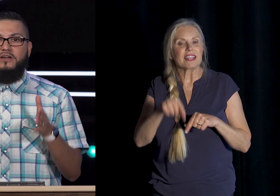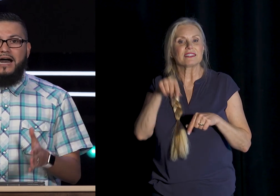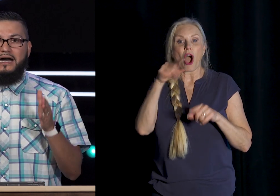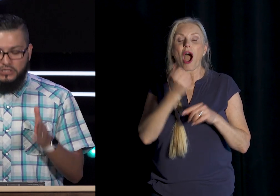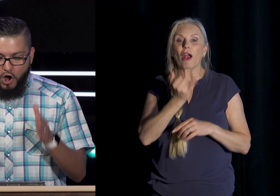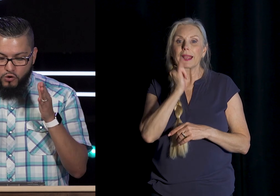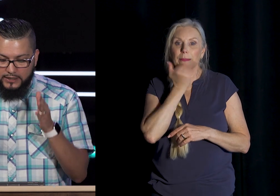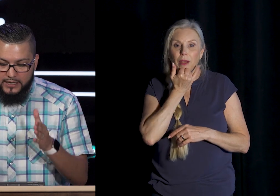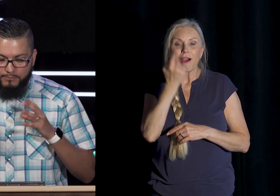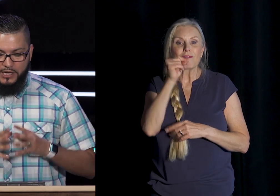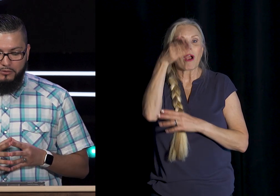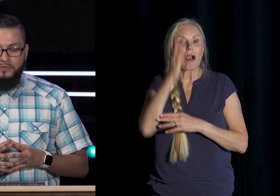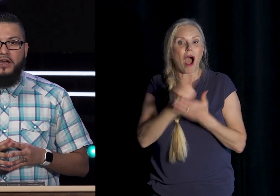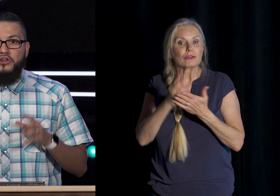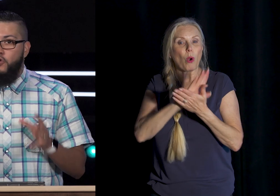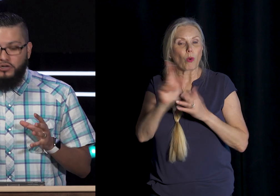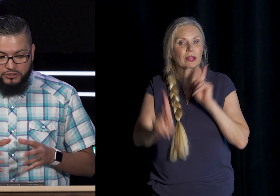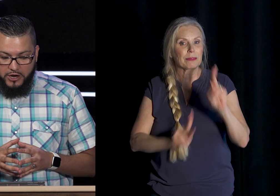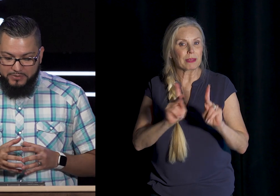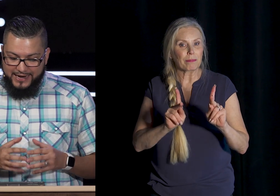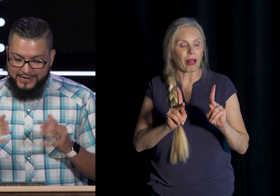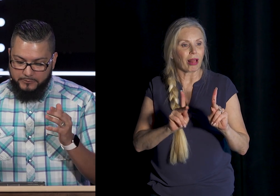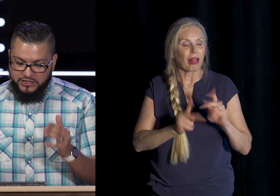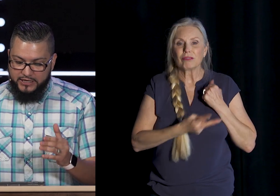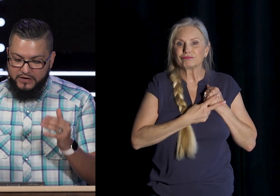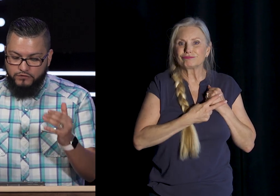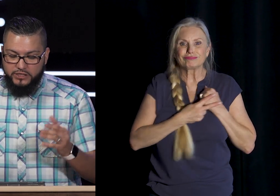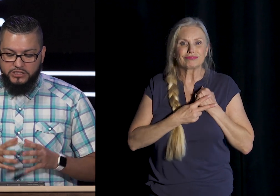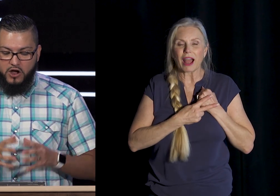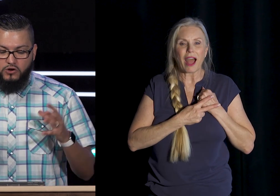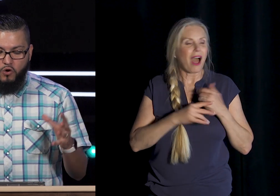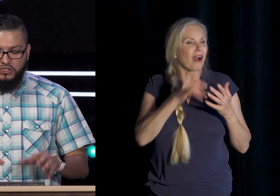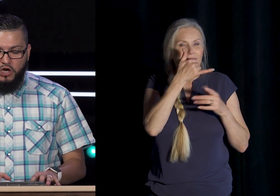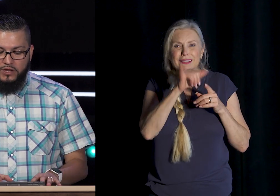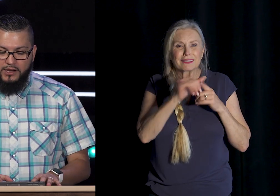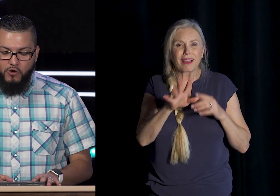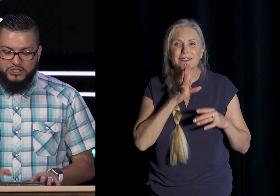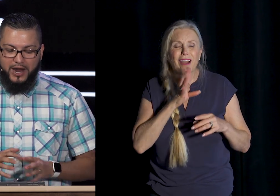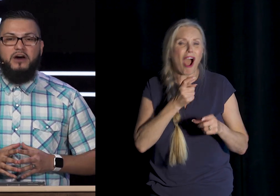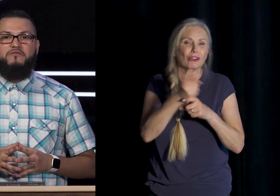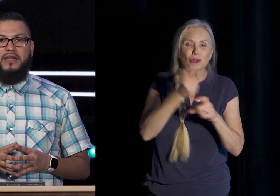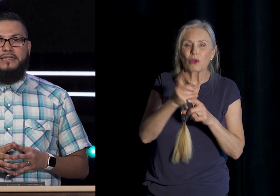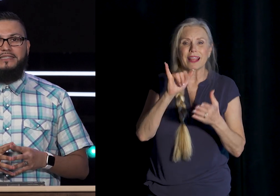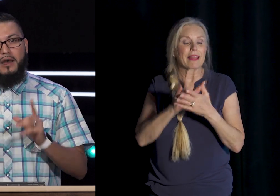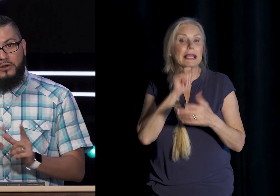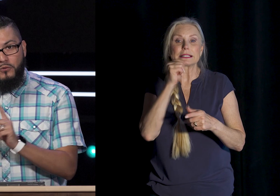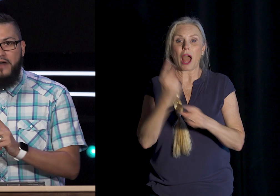God's Holy people Nor should there be Any obscenity Foolish talk Or coarse joking Which are out of place But rather